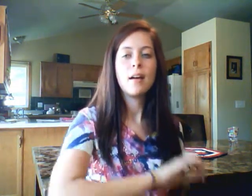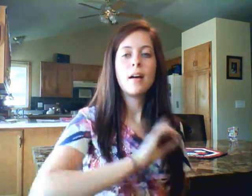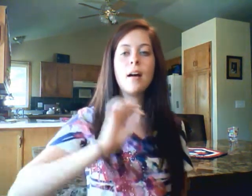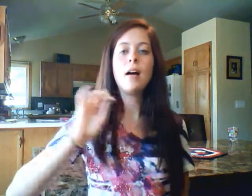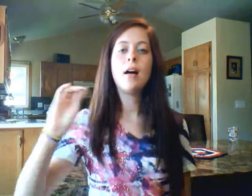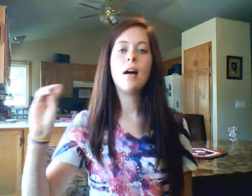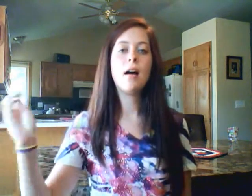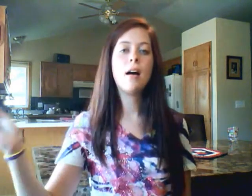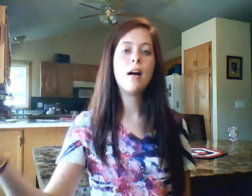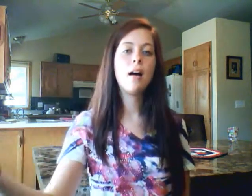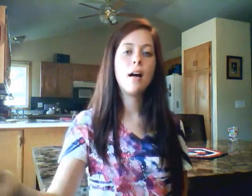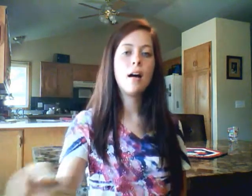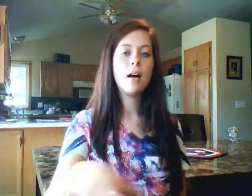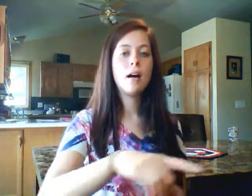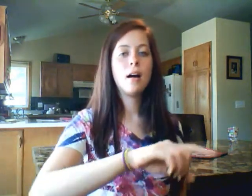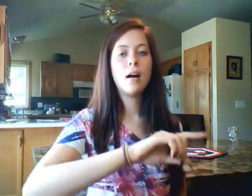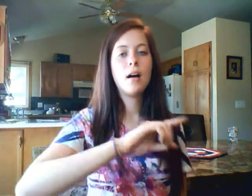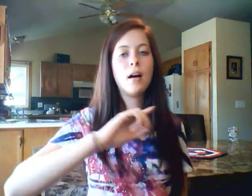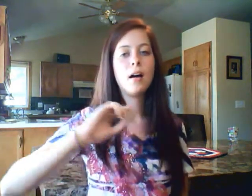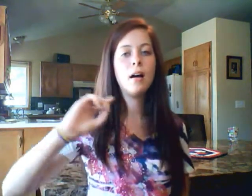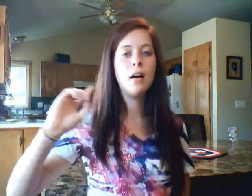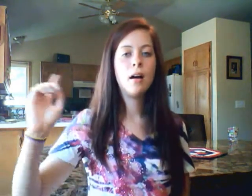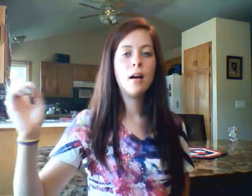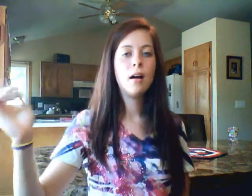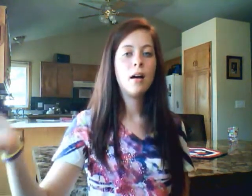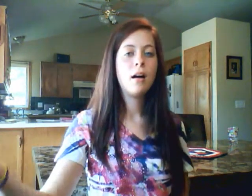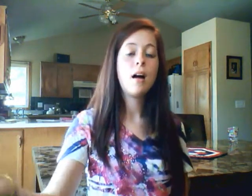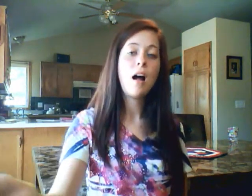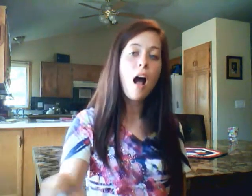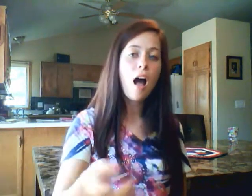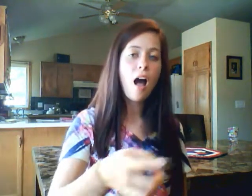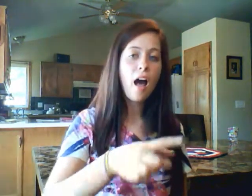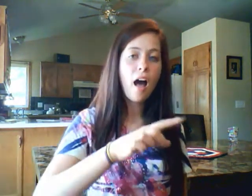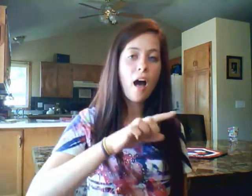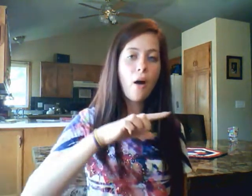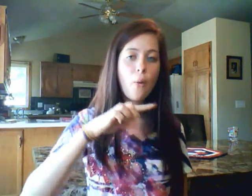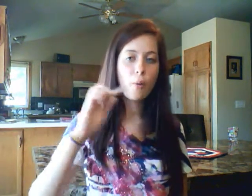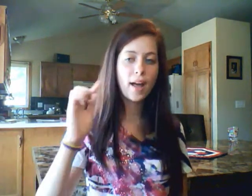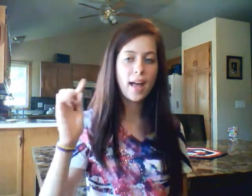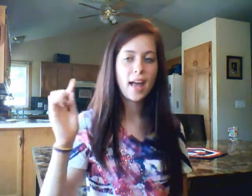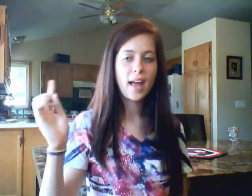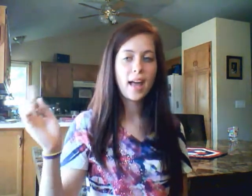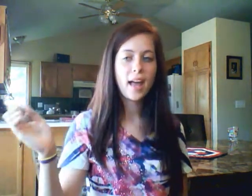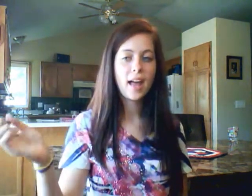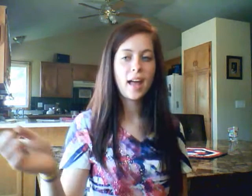my life, always,